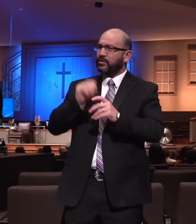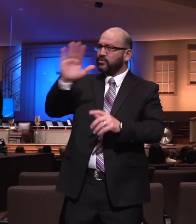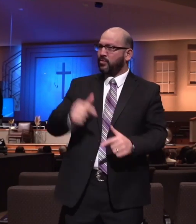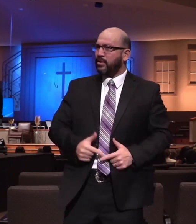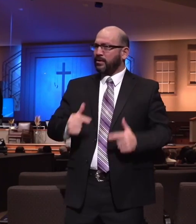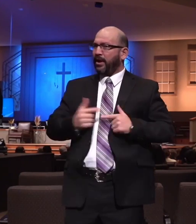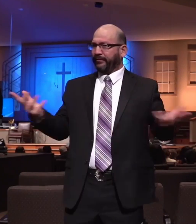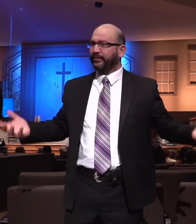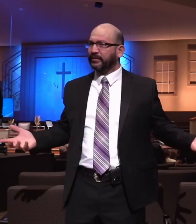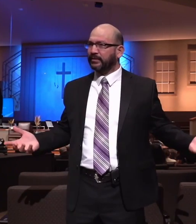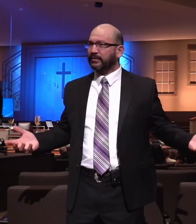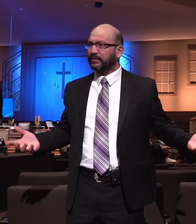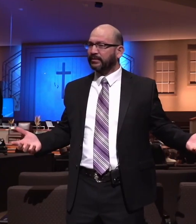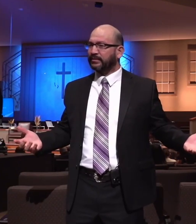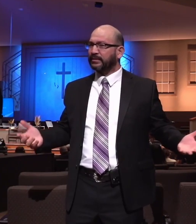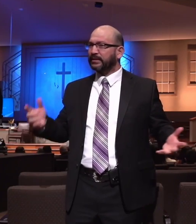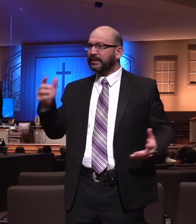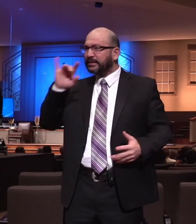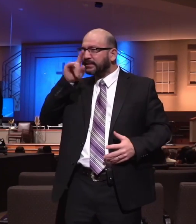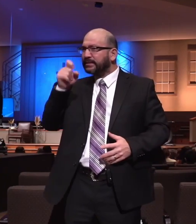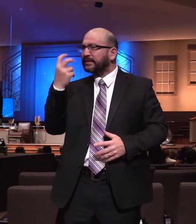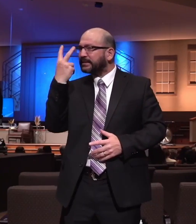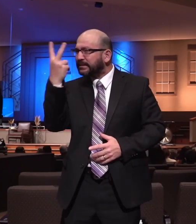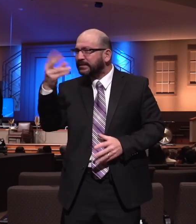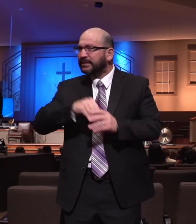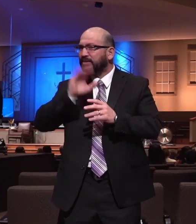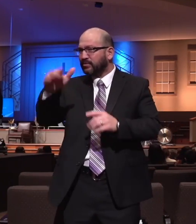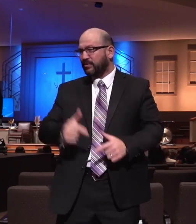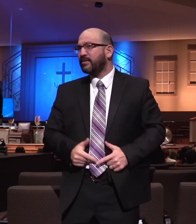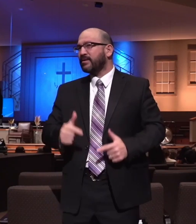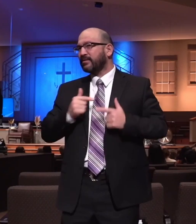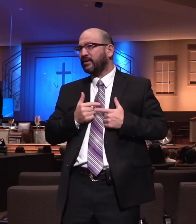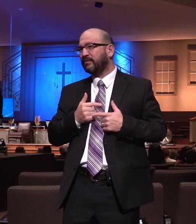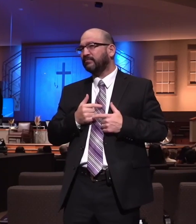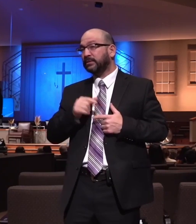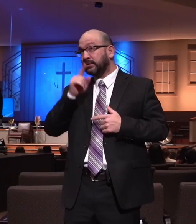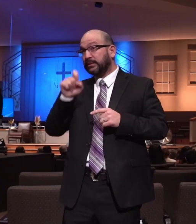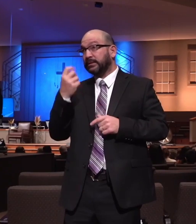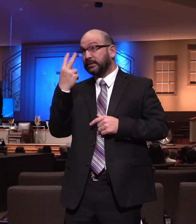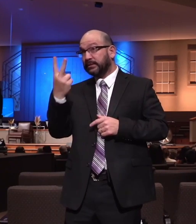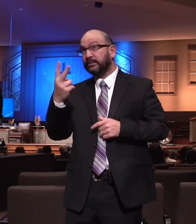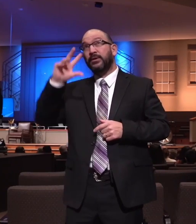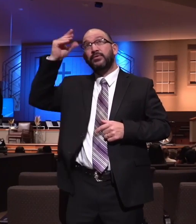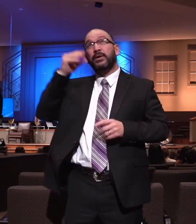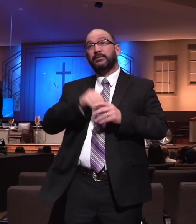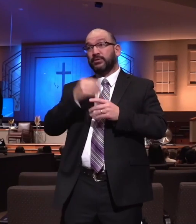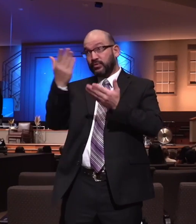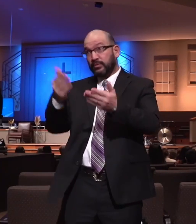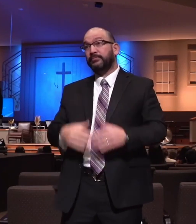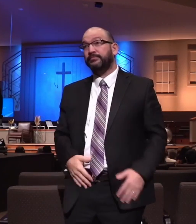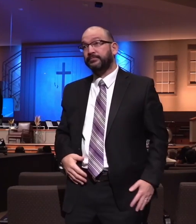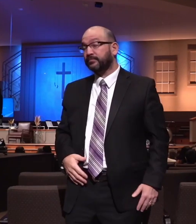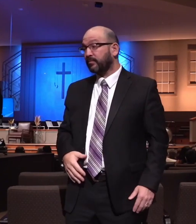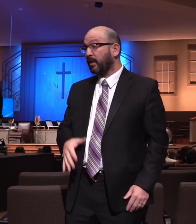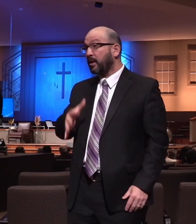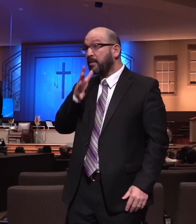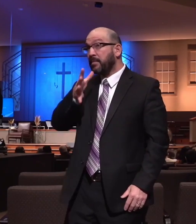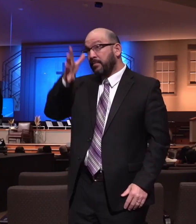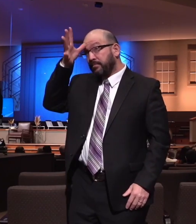of the interaction. They ought to see in you the grace of God. Moms and dads, they ought to see in you that God is at work.